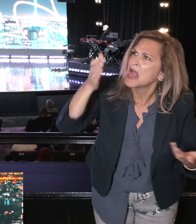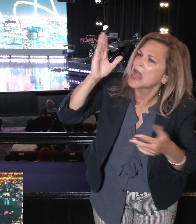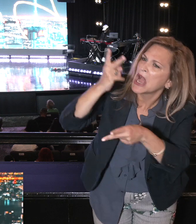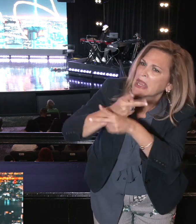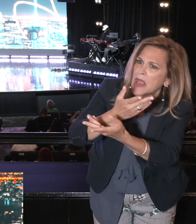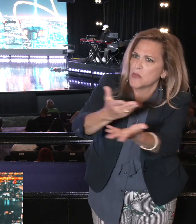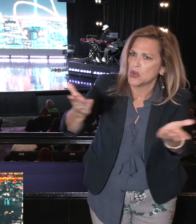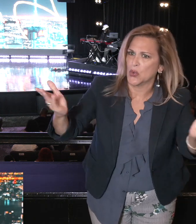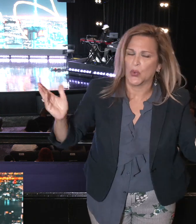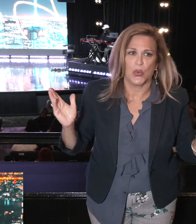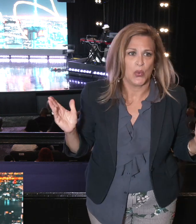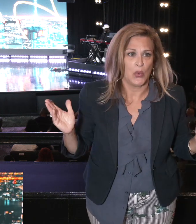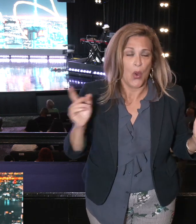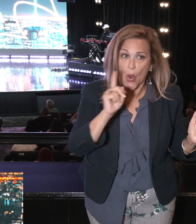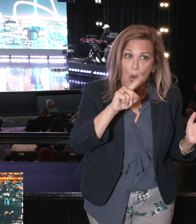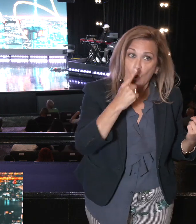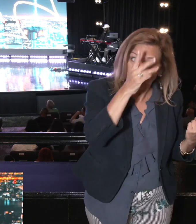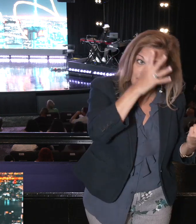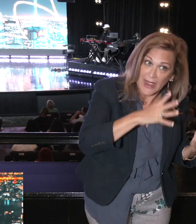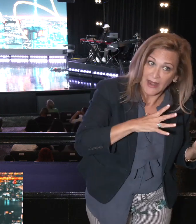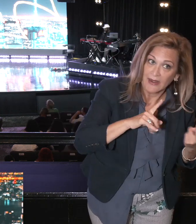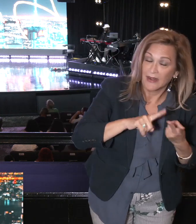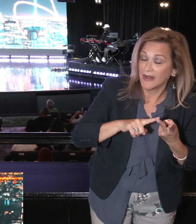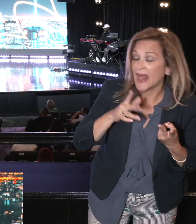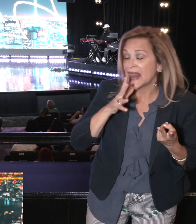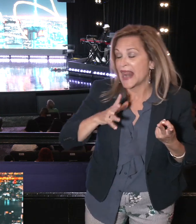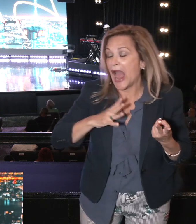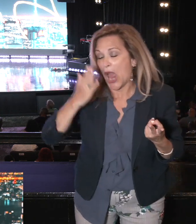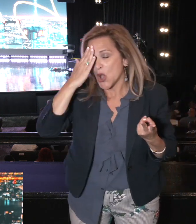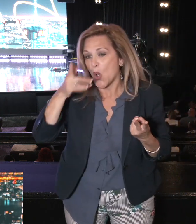the guys just go for the ladies too. I know you don't want to tell your age, but hey.